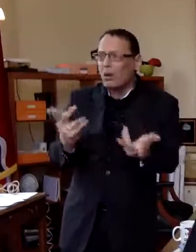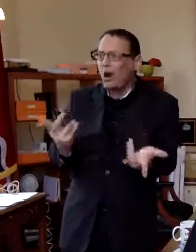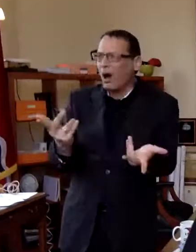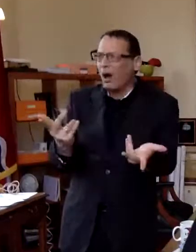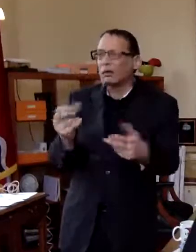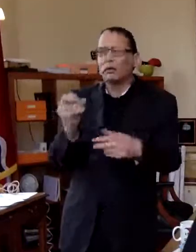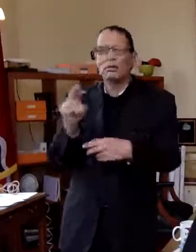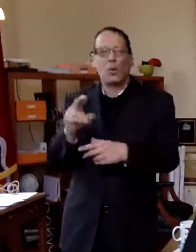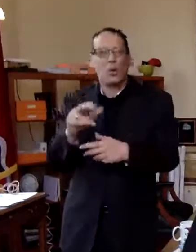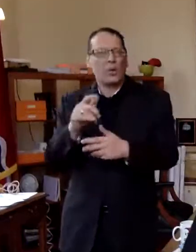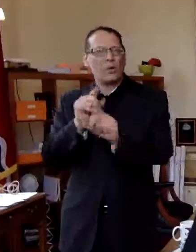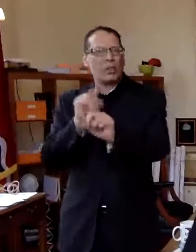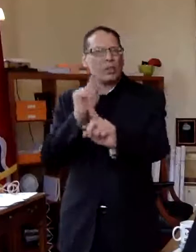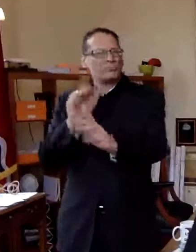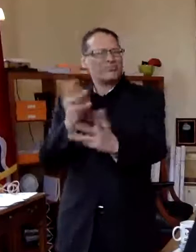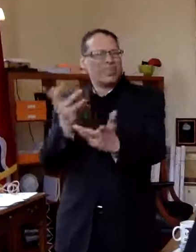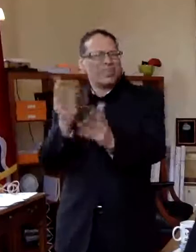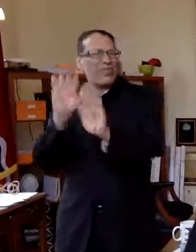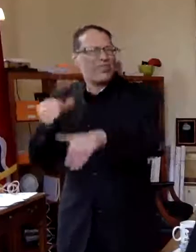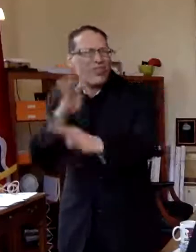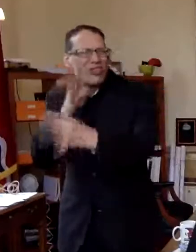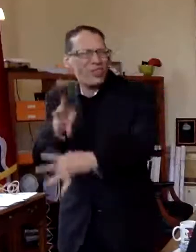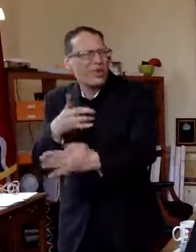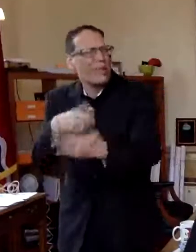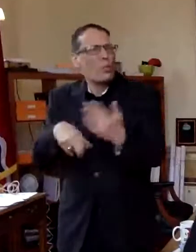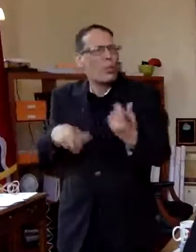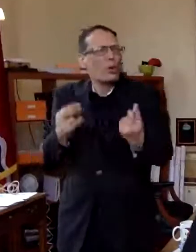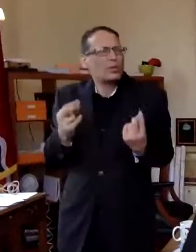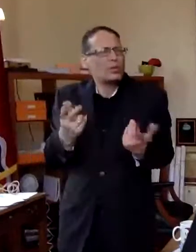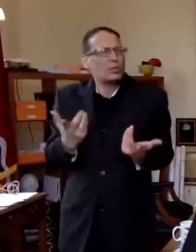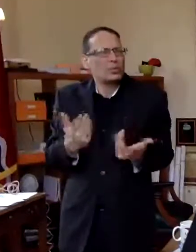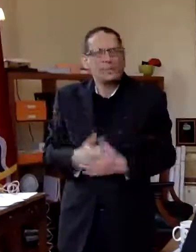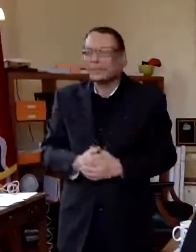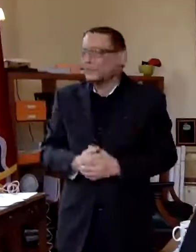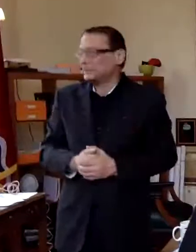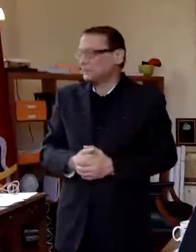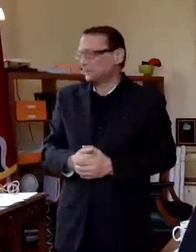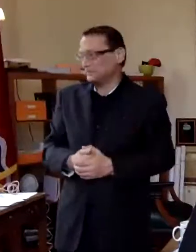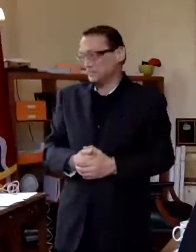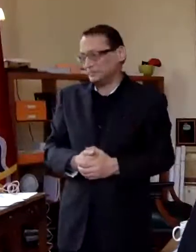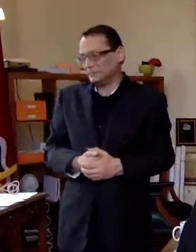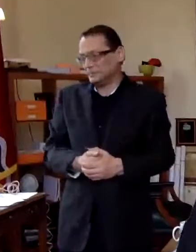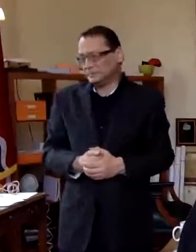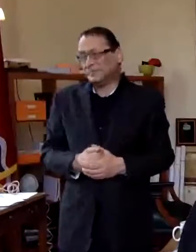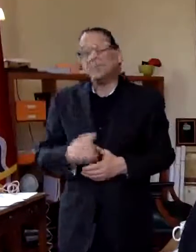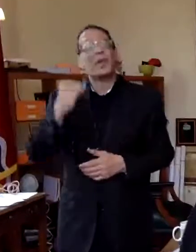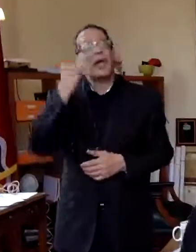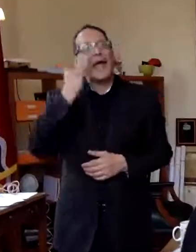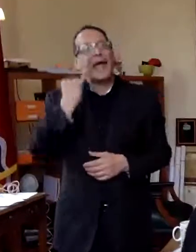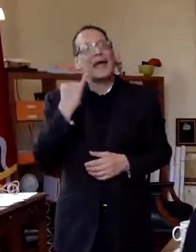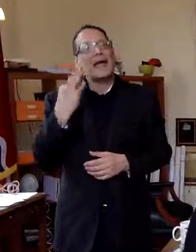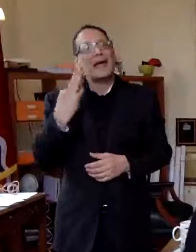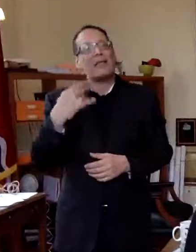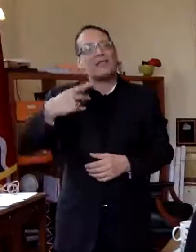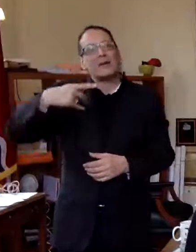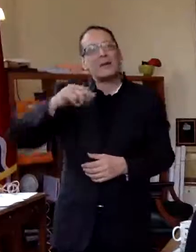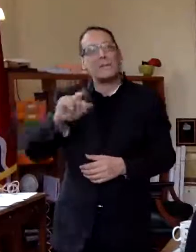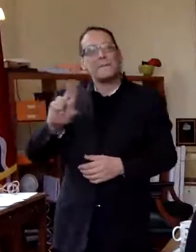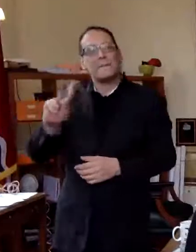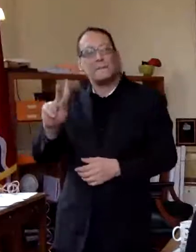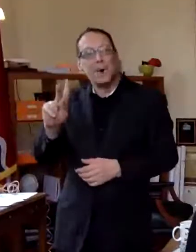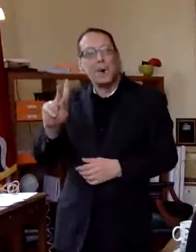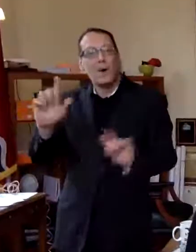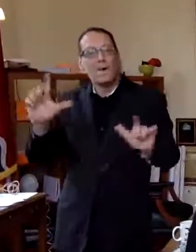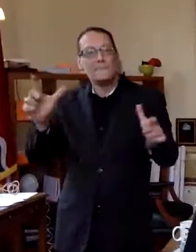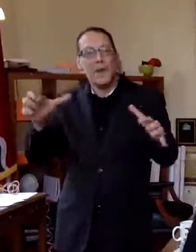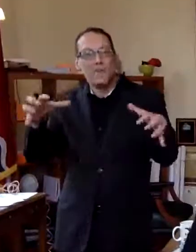distancing well i think you know if you're if you're at the park and there's a